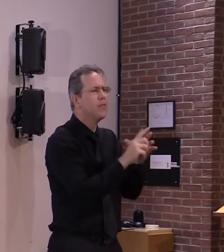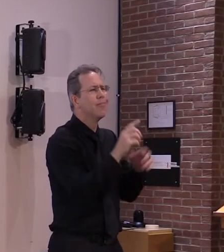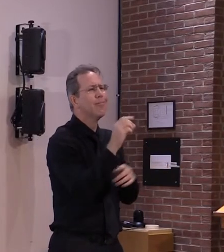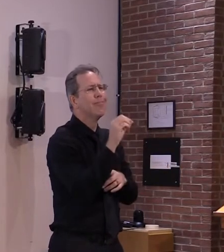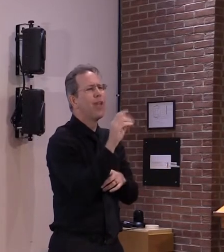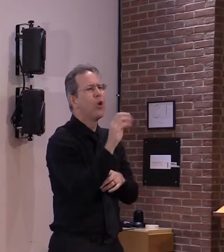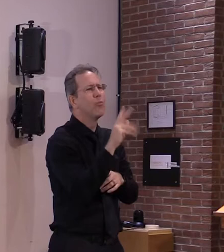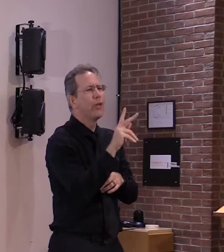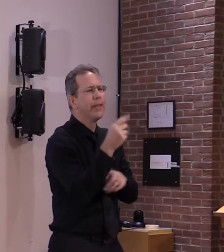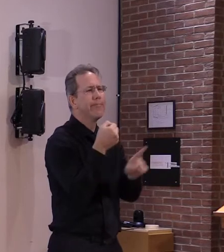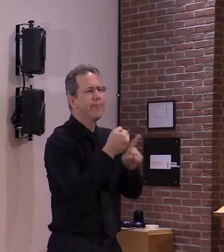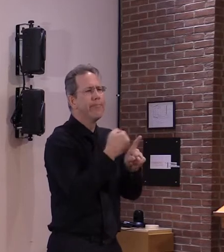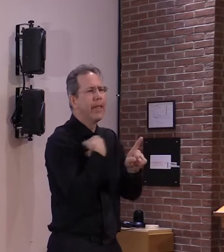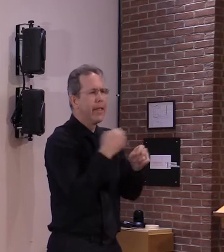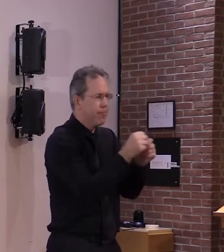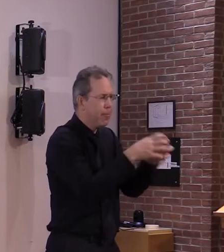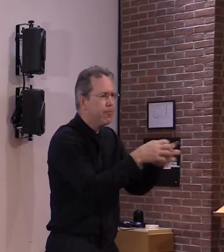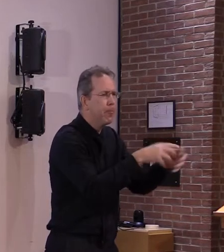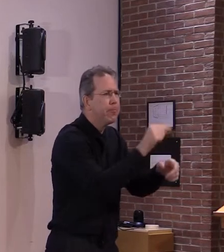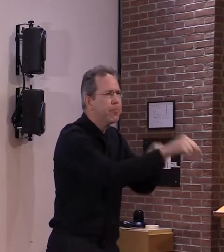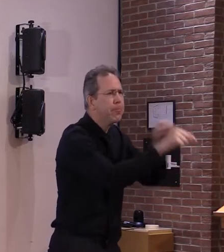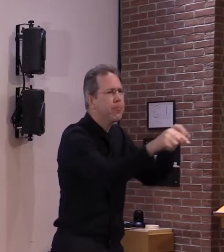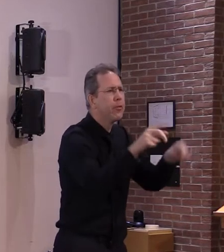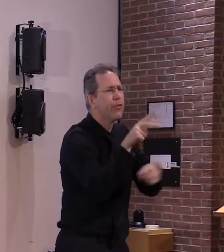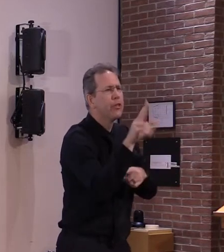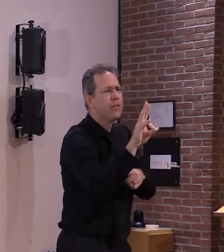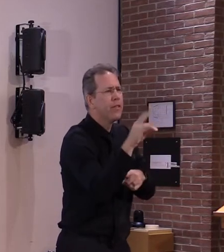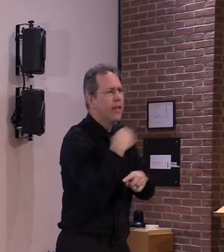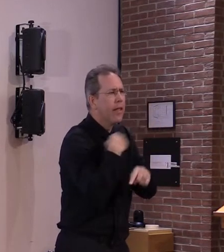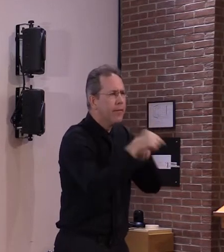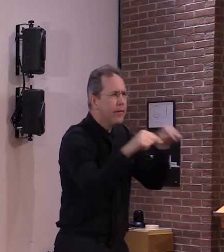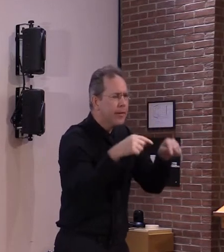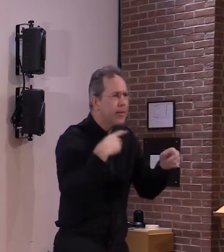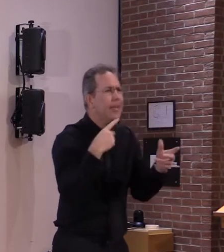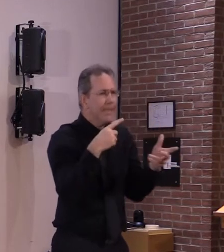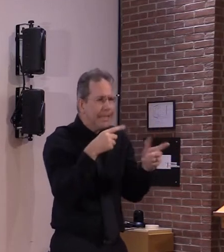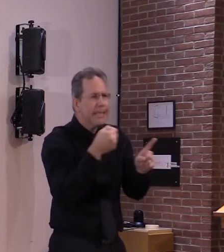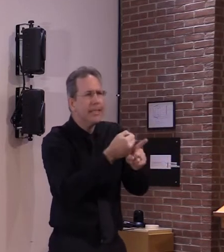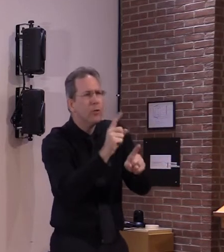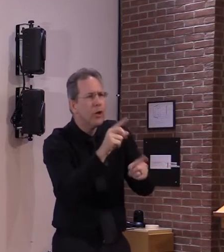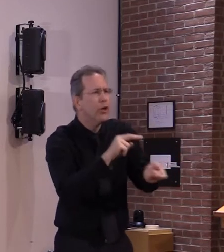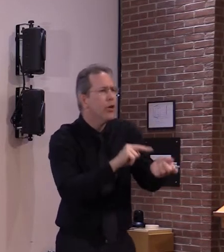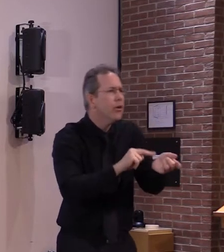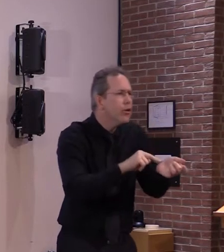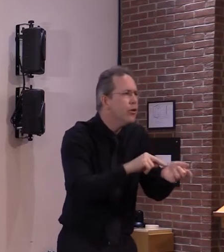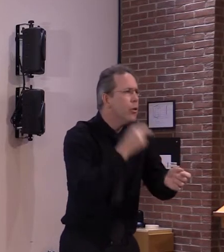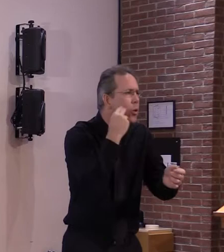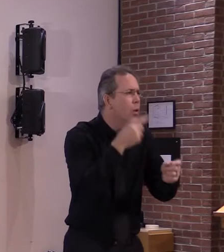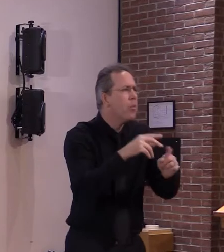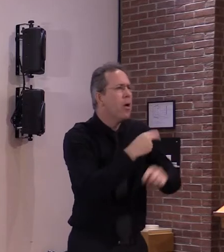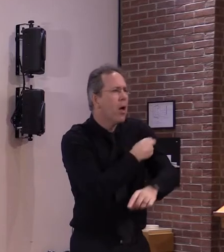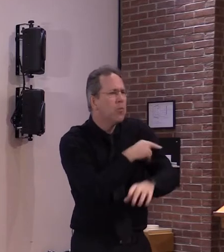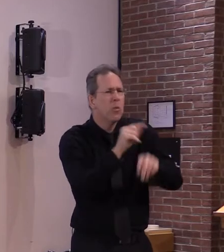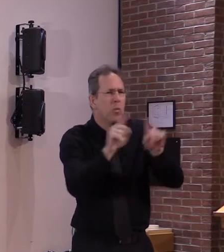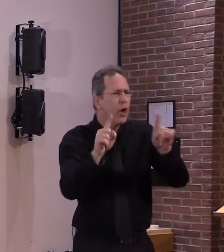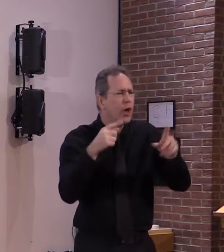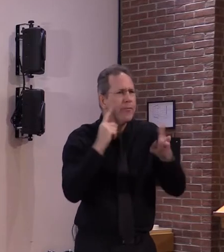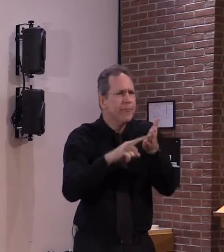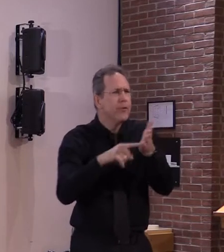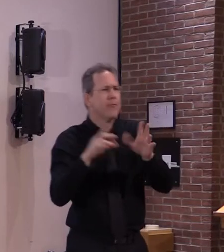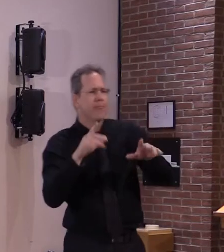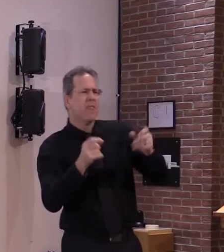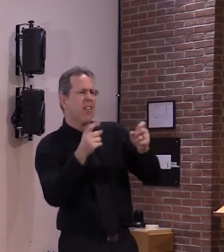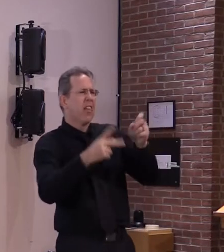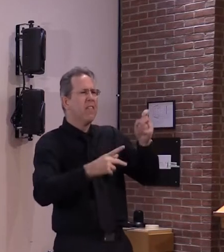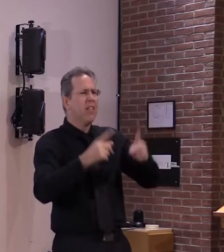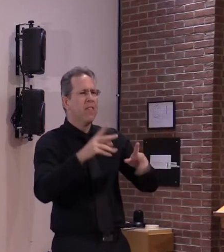i know how exhausted so many of us are from this pandemic which is why i truly am heartened that vermonters seem to be